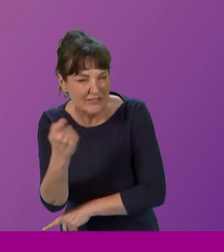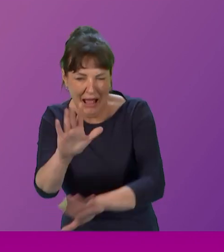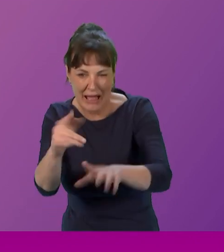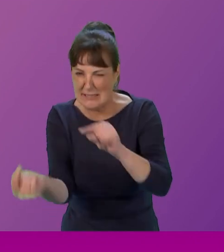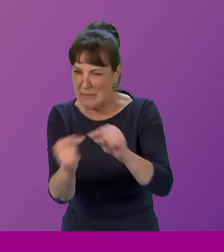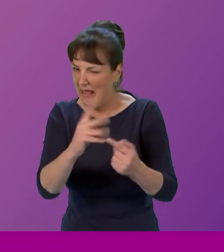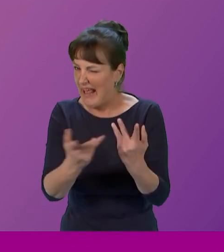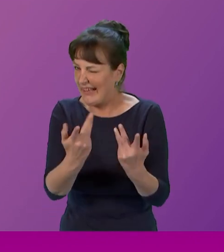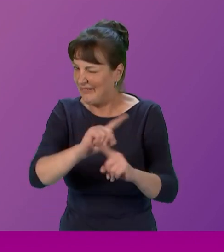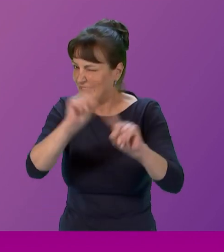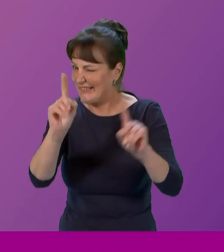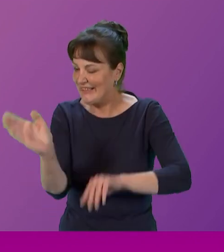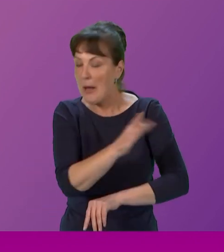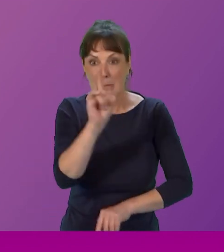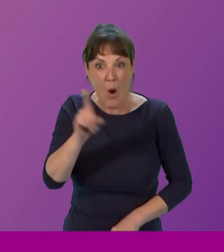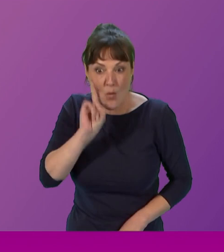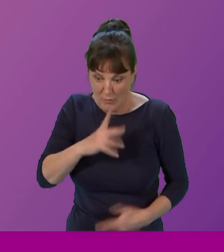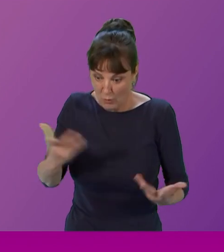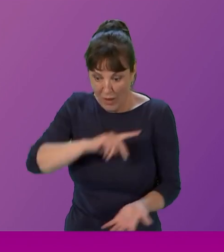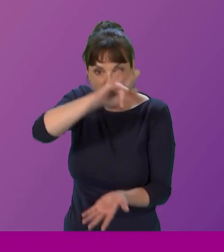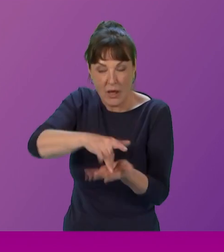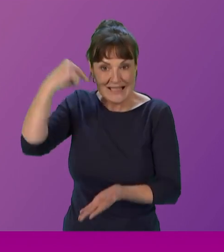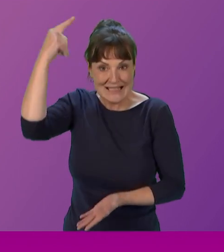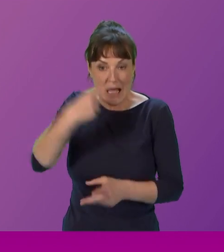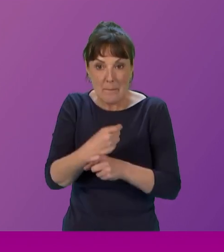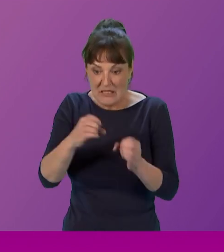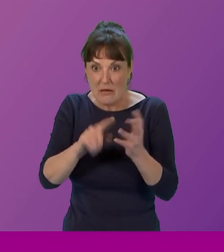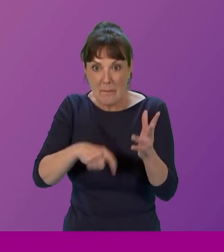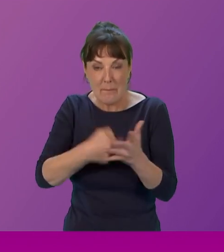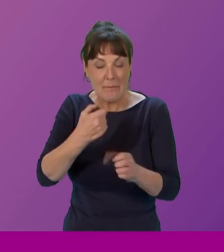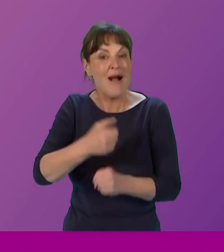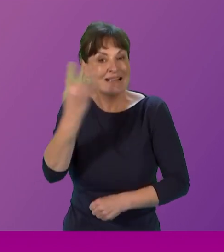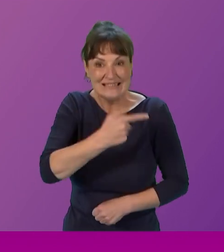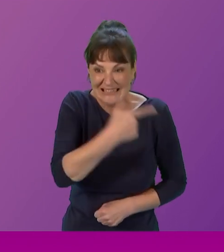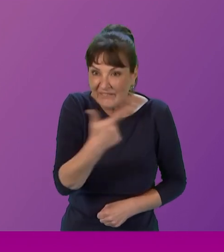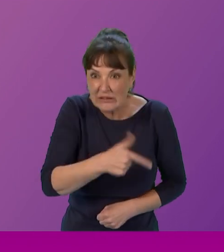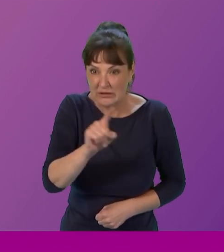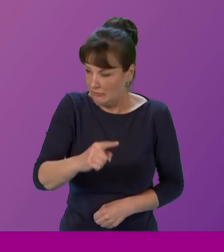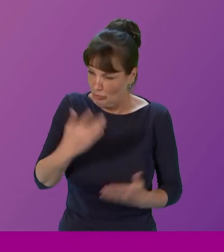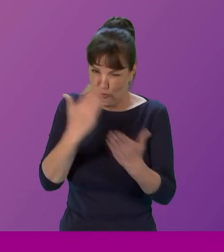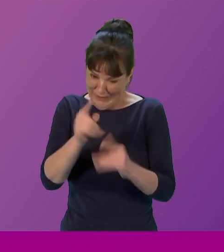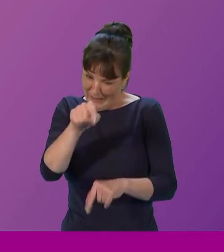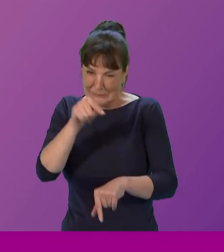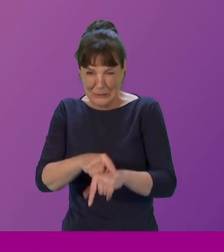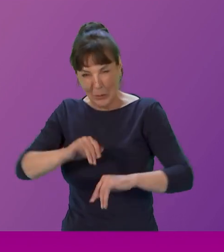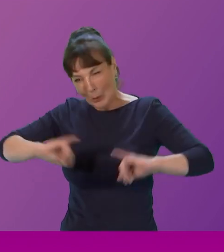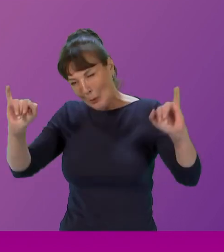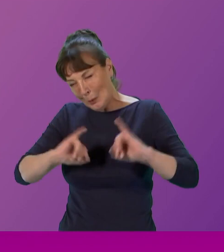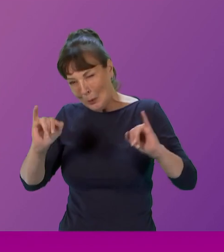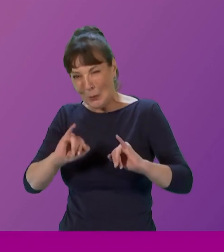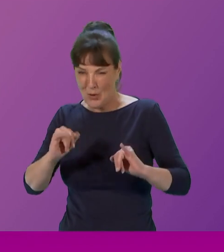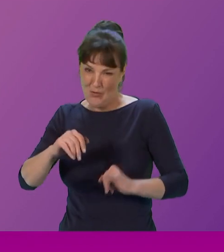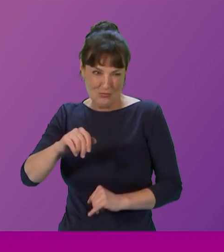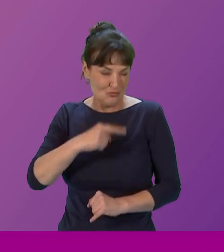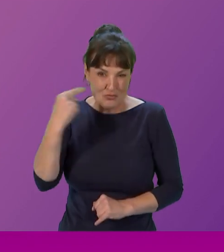Petersburg. It was 1917. It was the height of Russia's activity in the First World War. The women were starving. More than that, the children were starving.